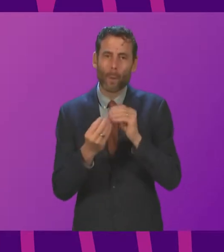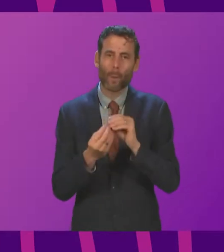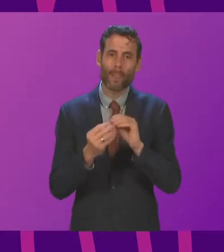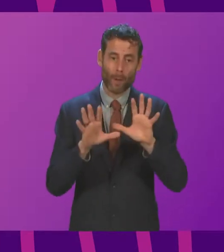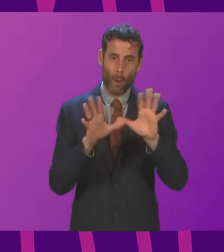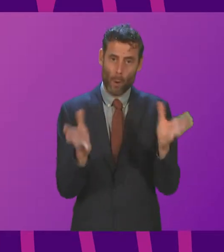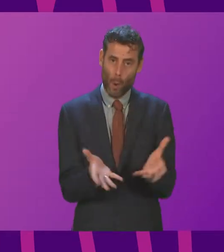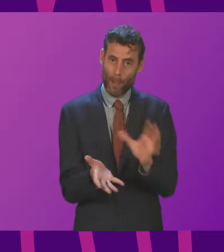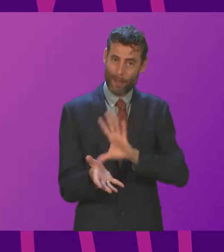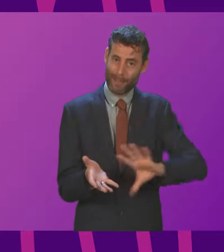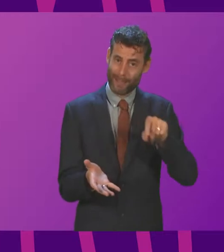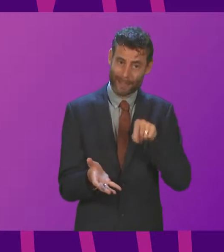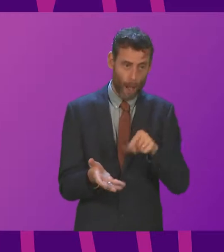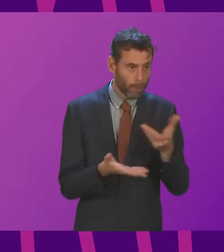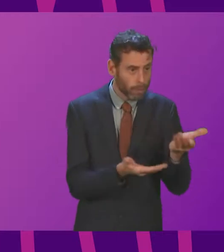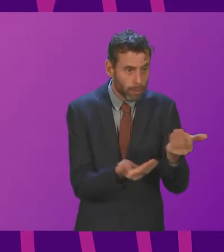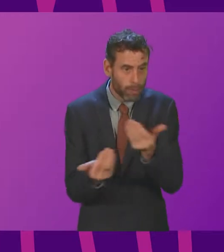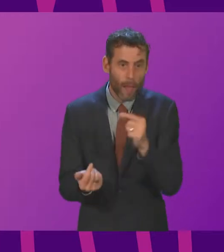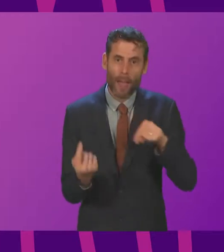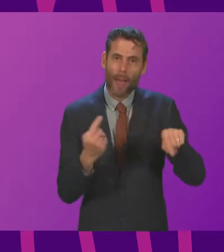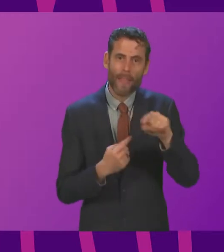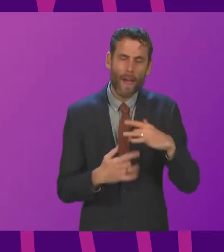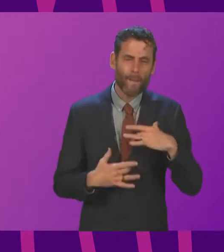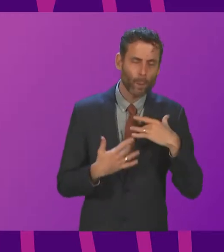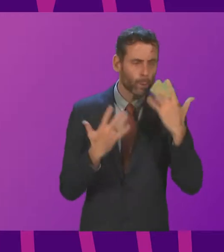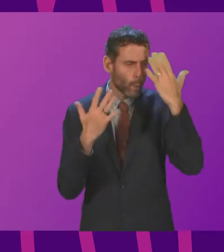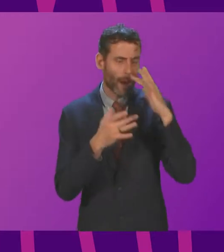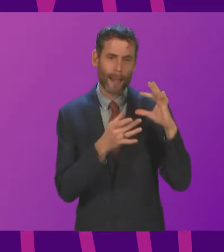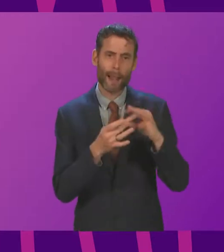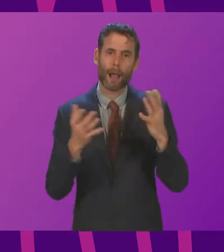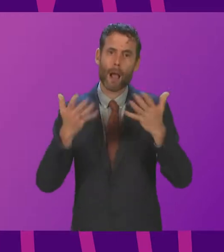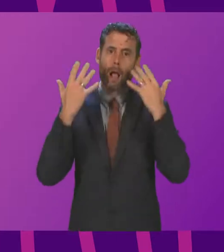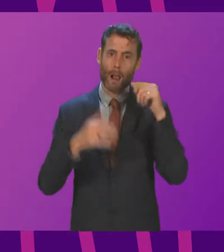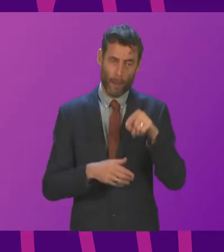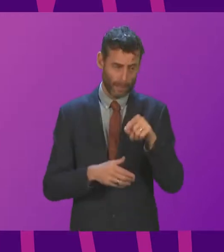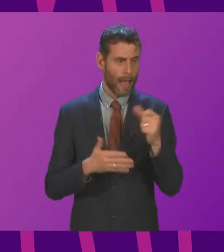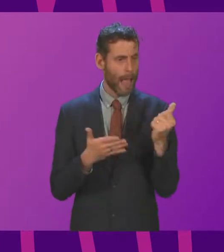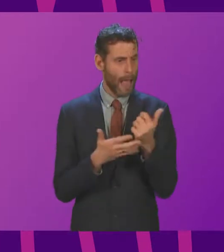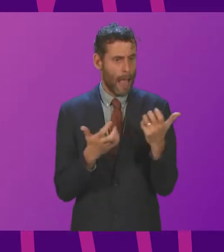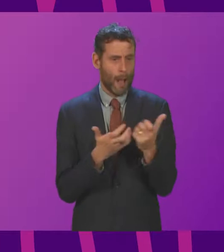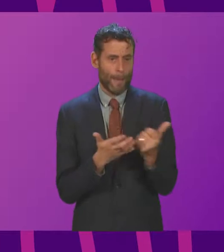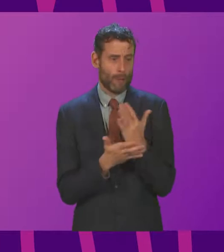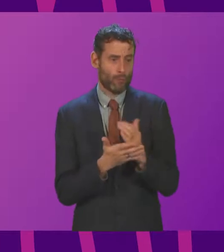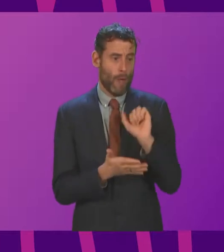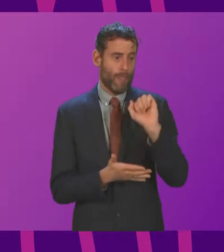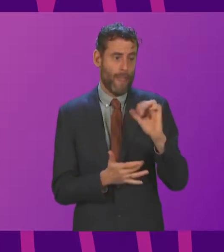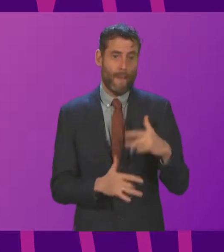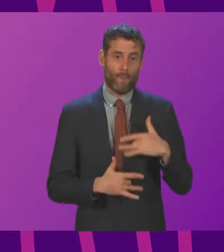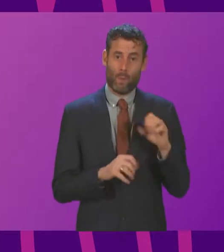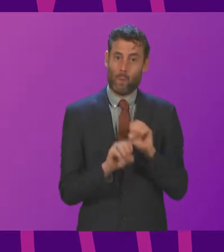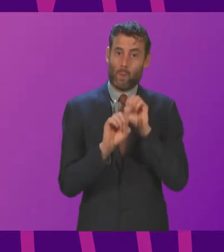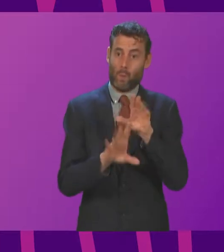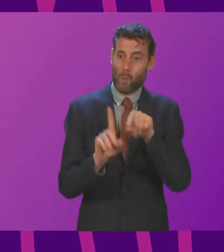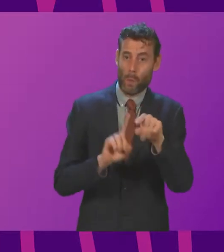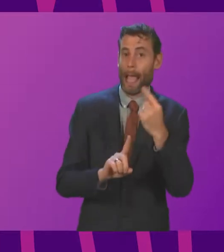listen to their perspective on the climate crisis and to hear how we can further support their voices in their eyes of COP26. Mark Roscoe.